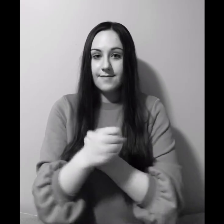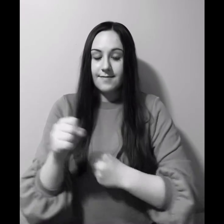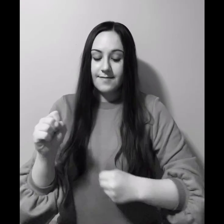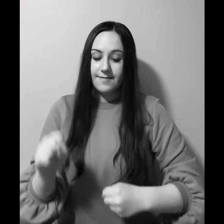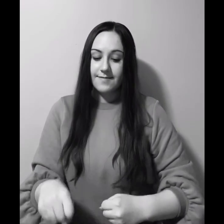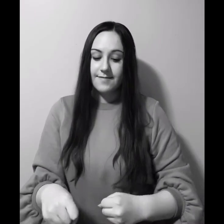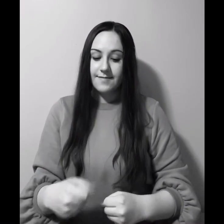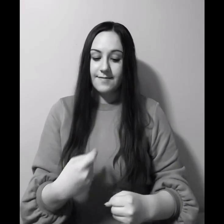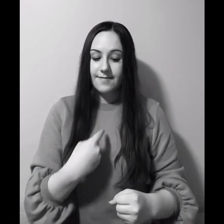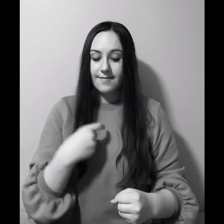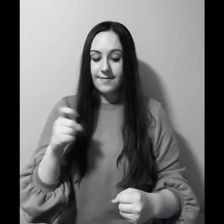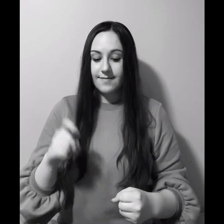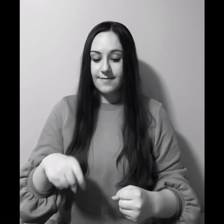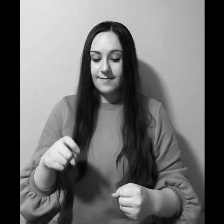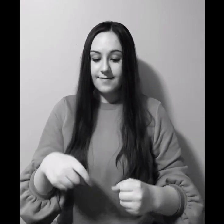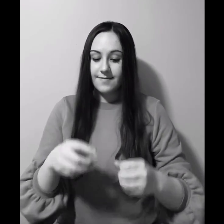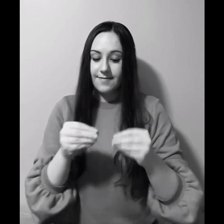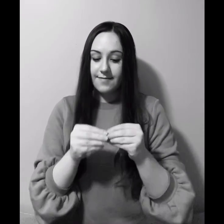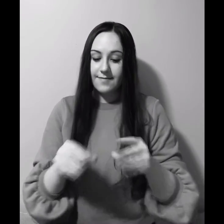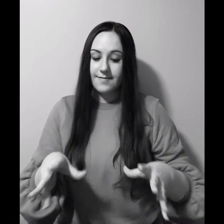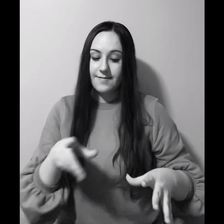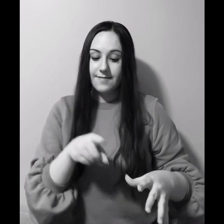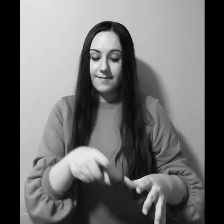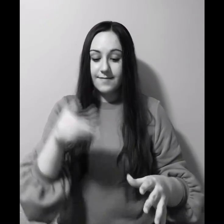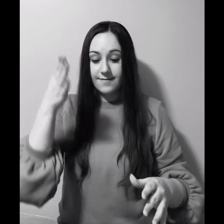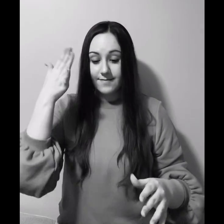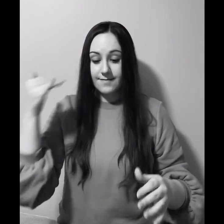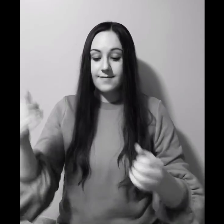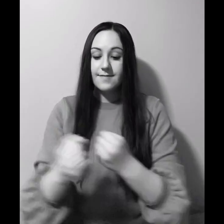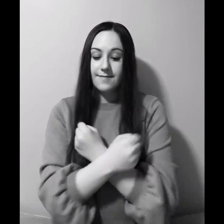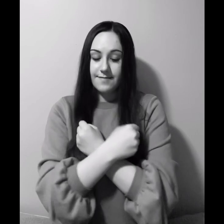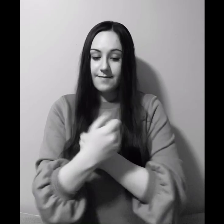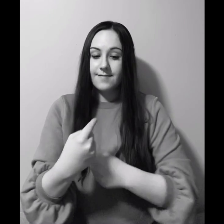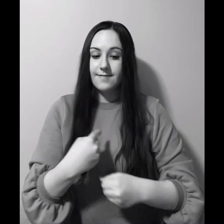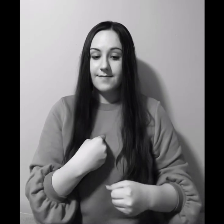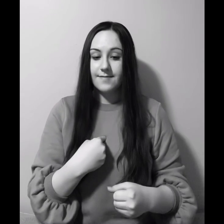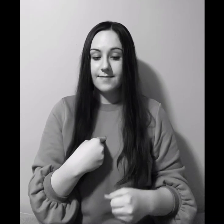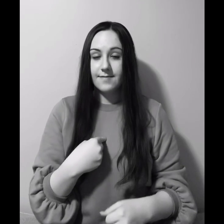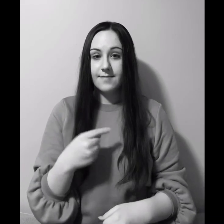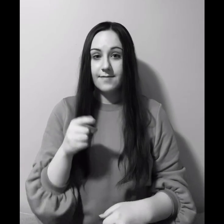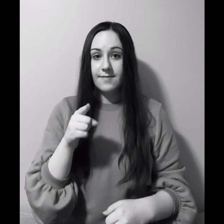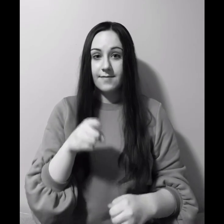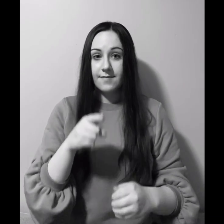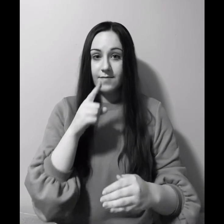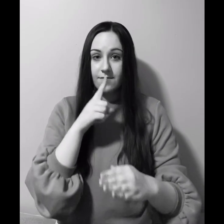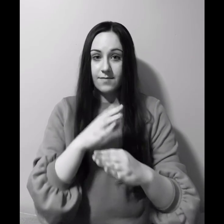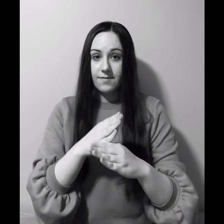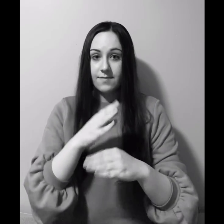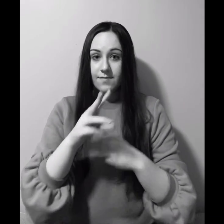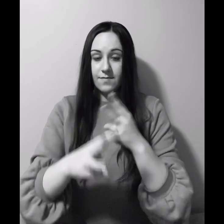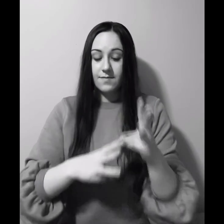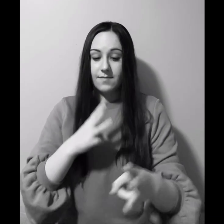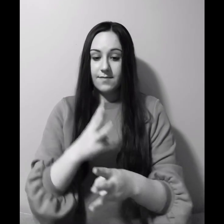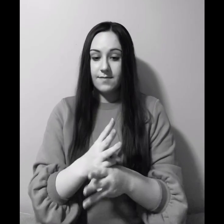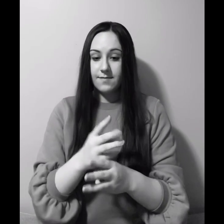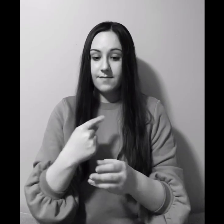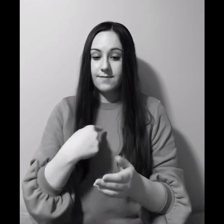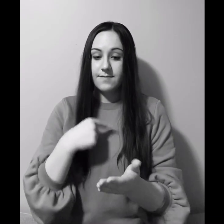love you I needed to lose you to love me You promised the world and I fell for